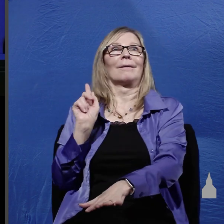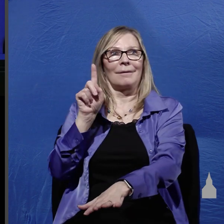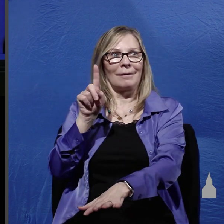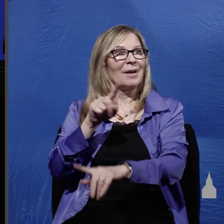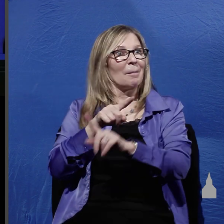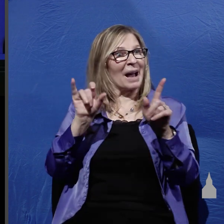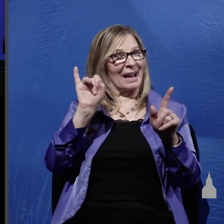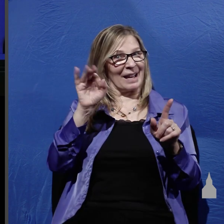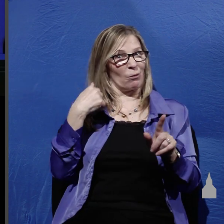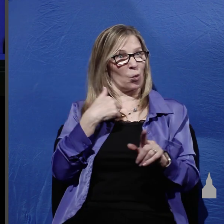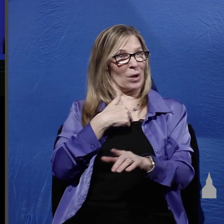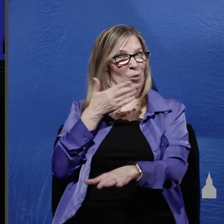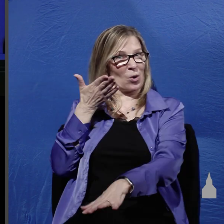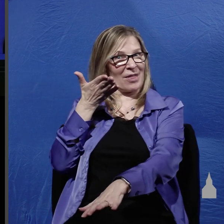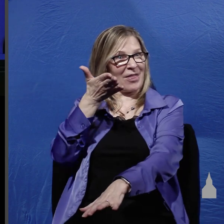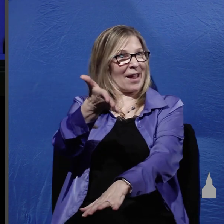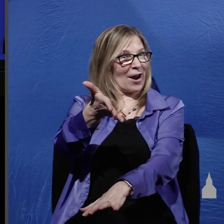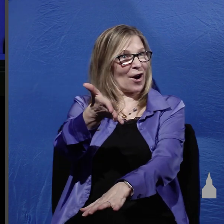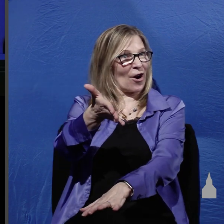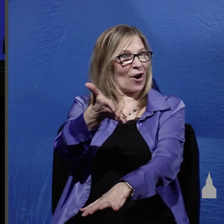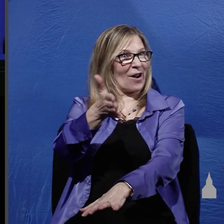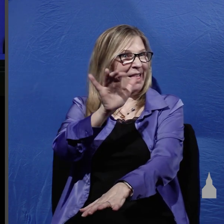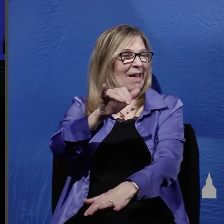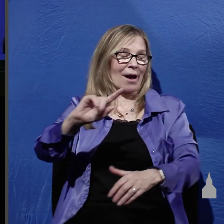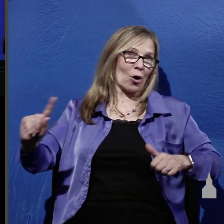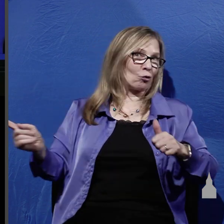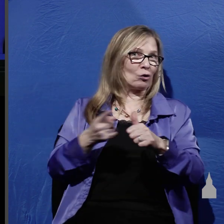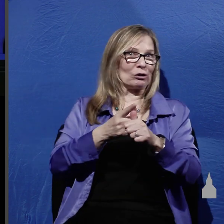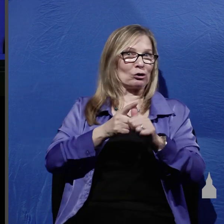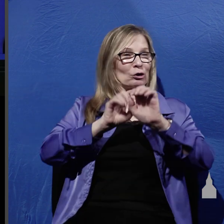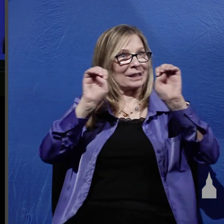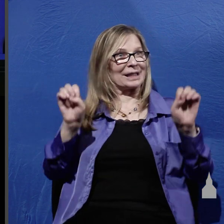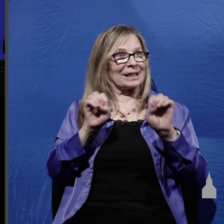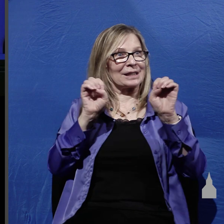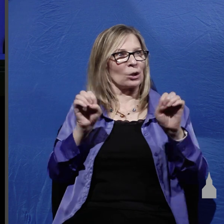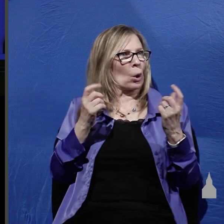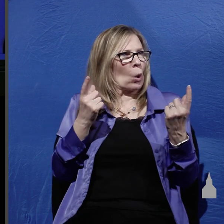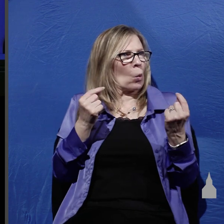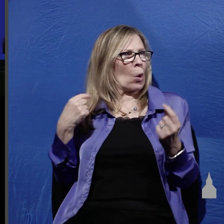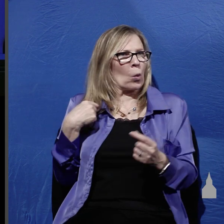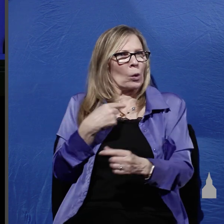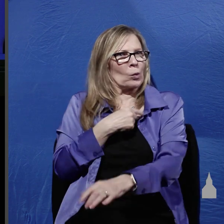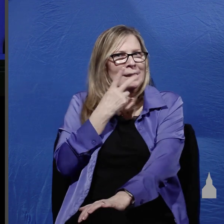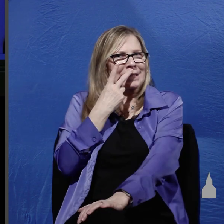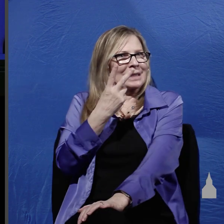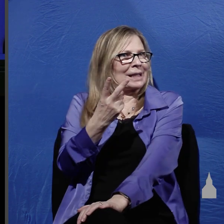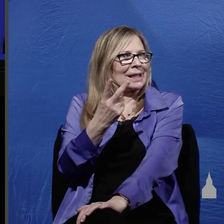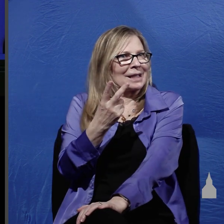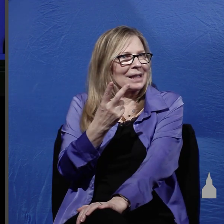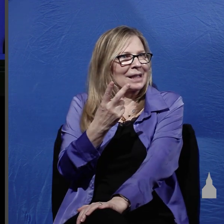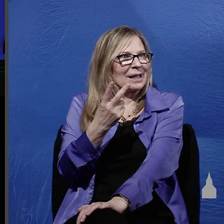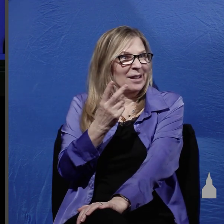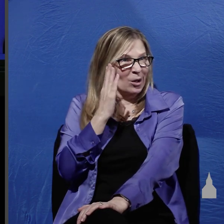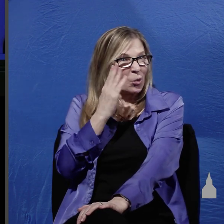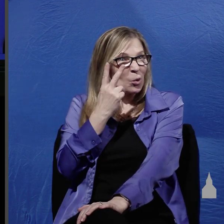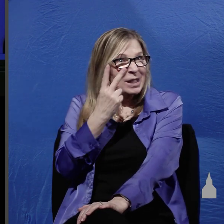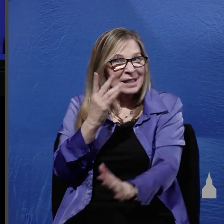been there on that original Easter Sunday what would we have seen would we have seen Jesus stir